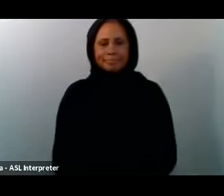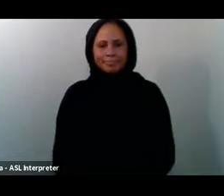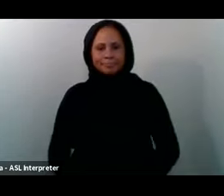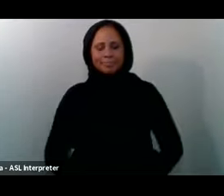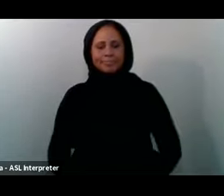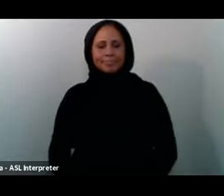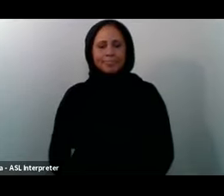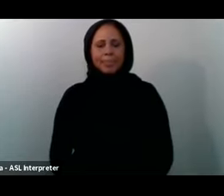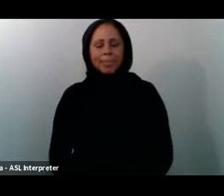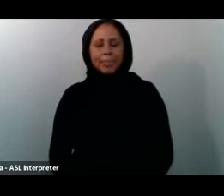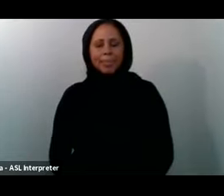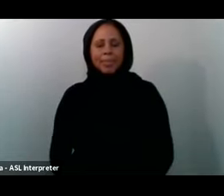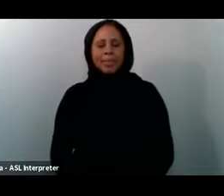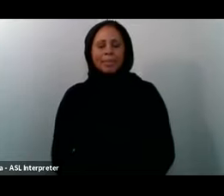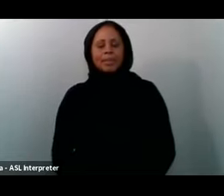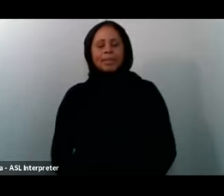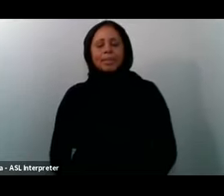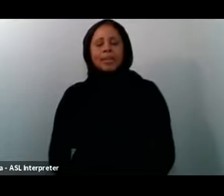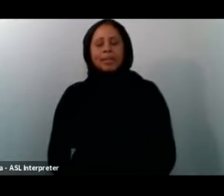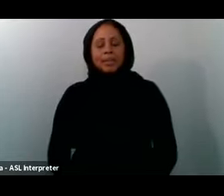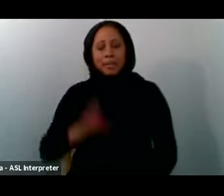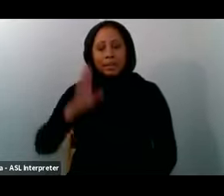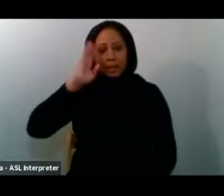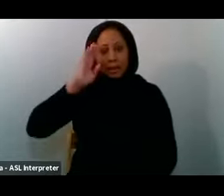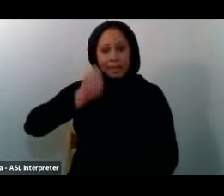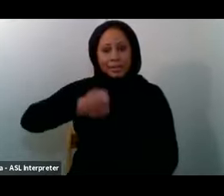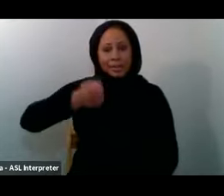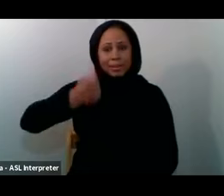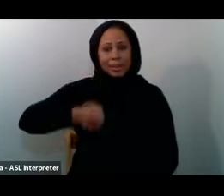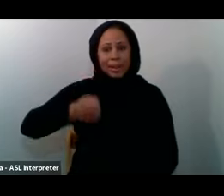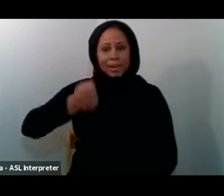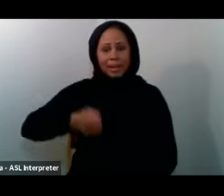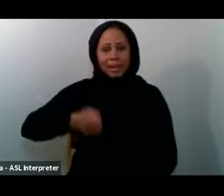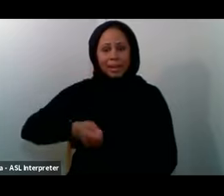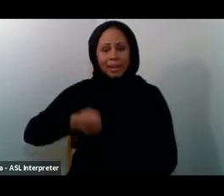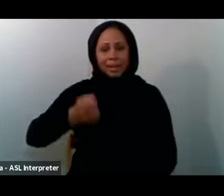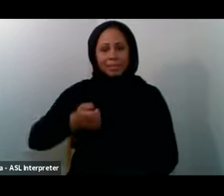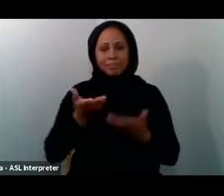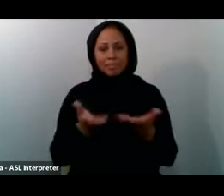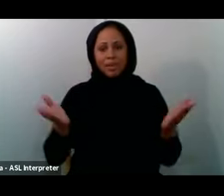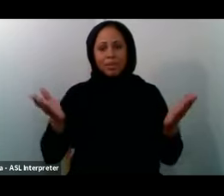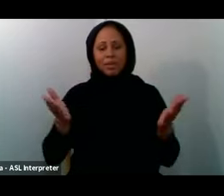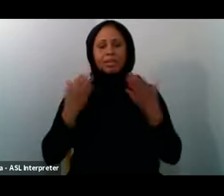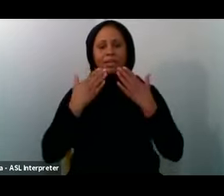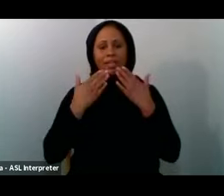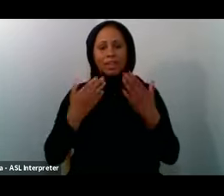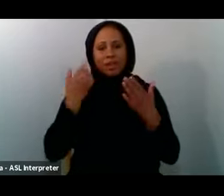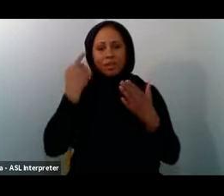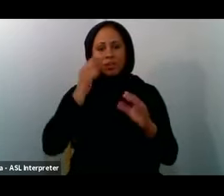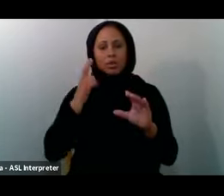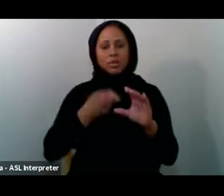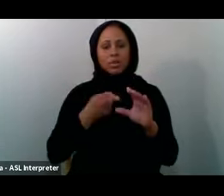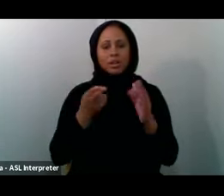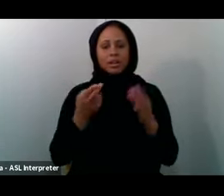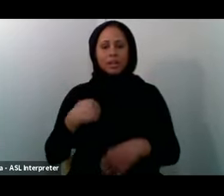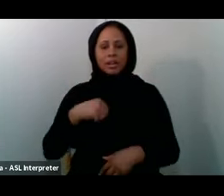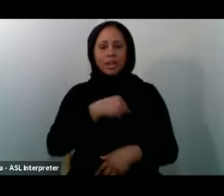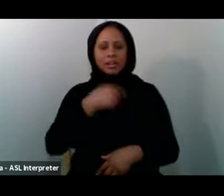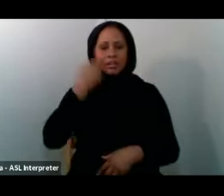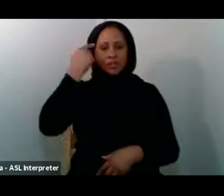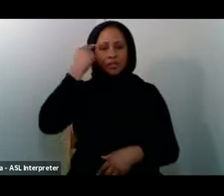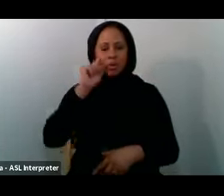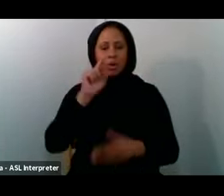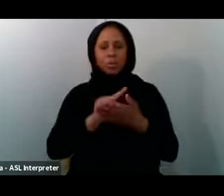All right, awesome. As-salamu alaykum, everyone. JazakAllah khair for joining us for week two of Mondays with